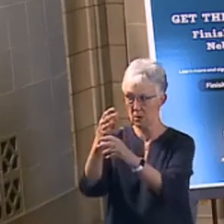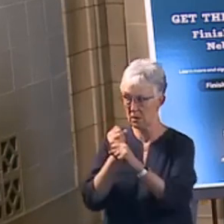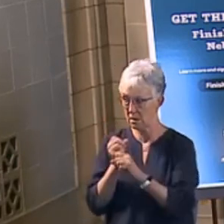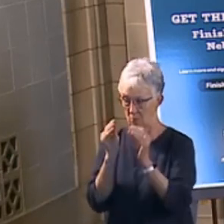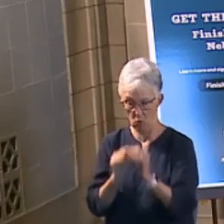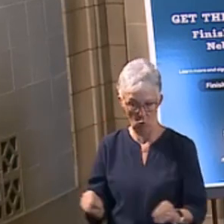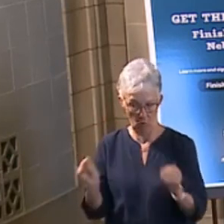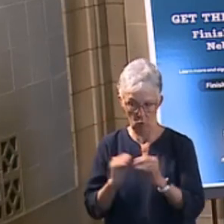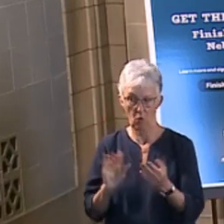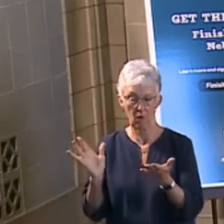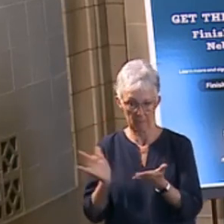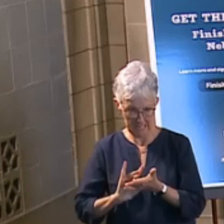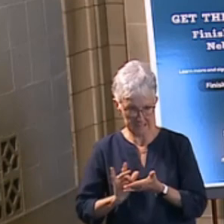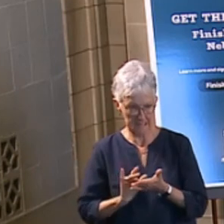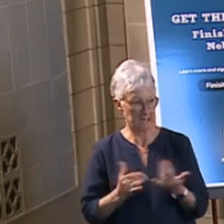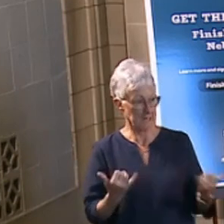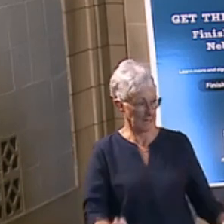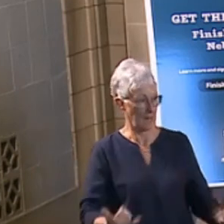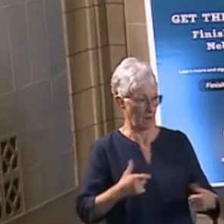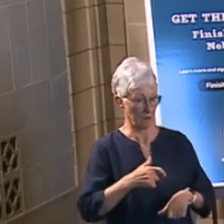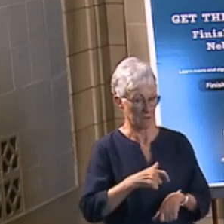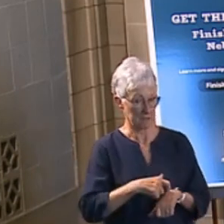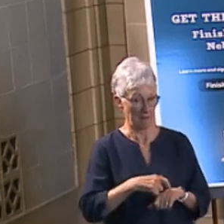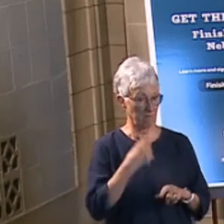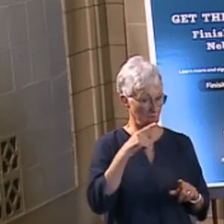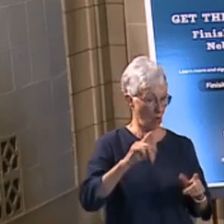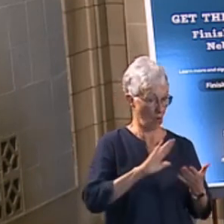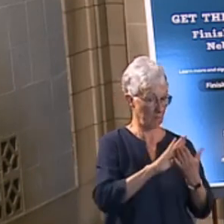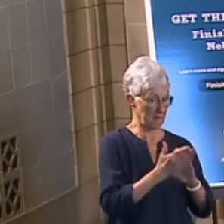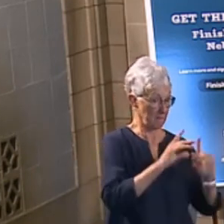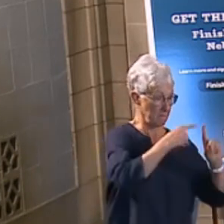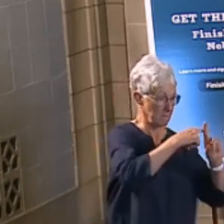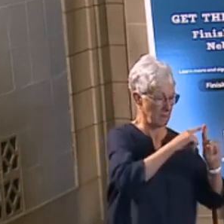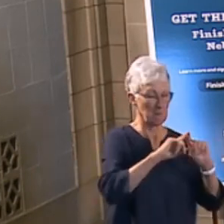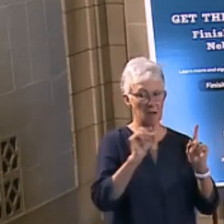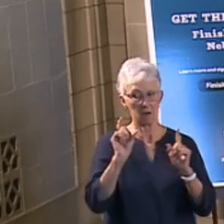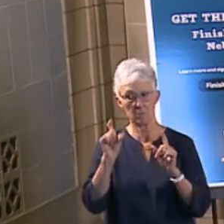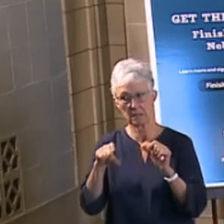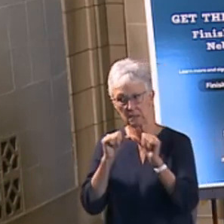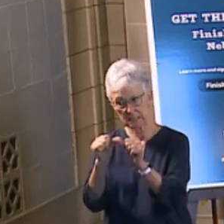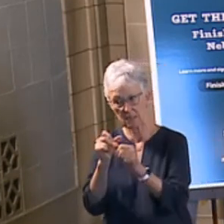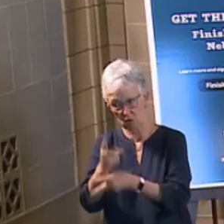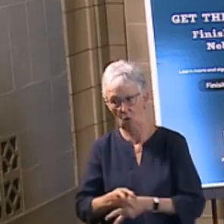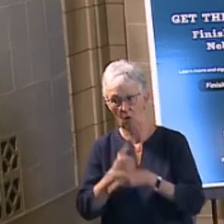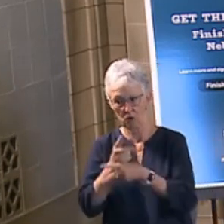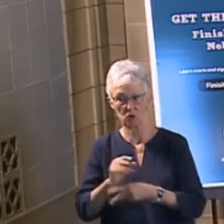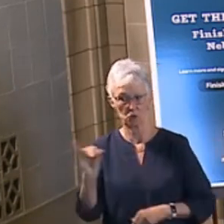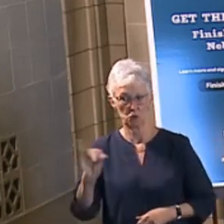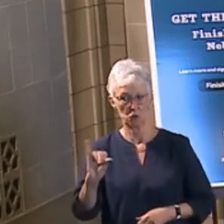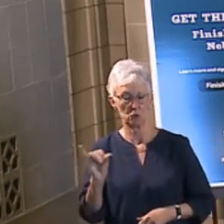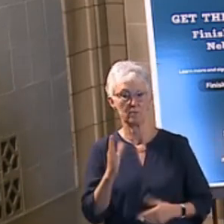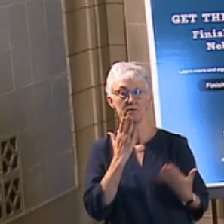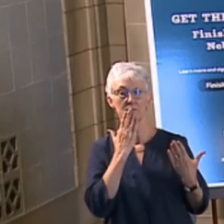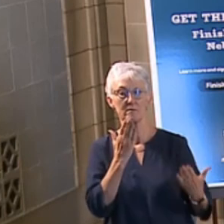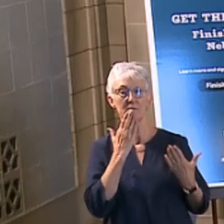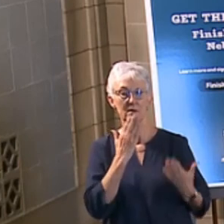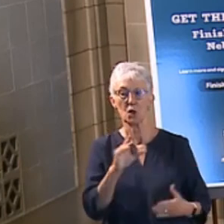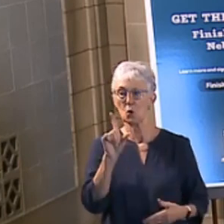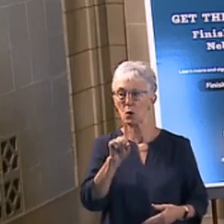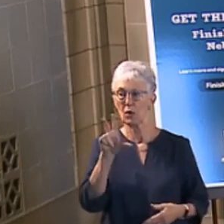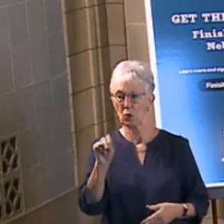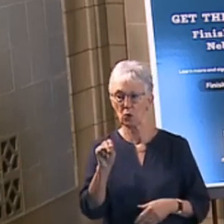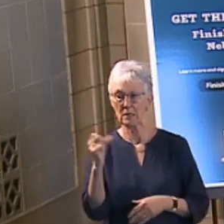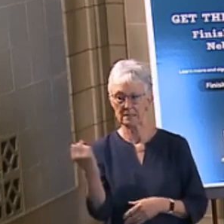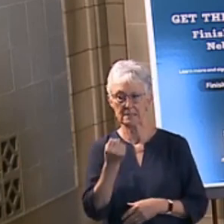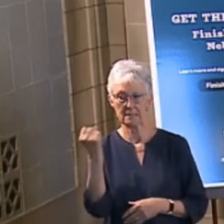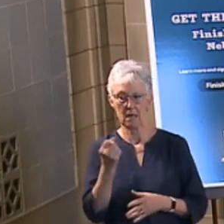Please take the steps. It's a great time to be optimistic, but also a great time to continue to be cautious. Thank you all very much. And again, it's 1.30 Saturday. I'll be getting